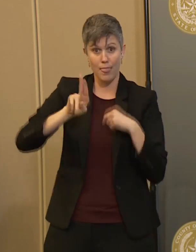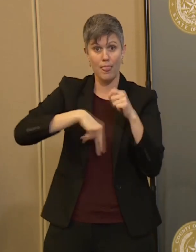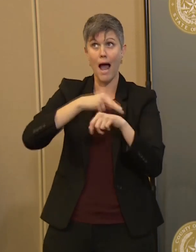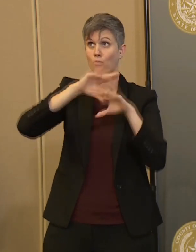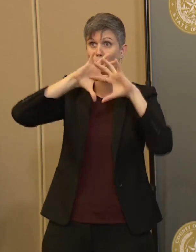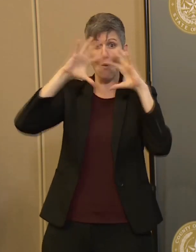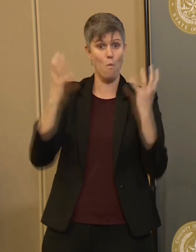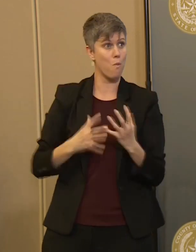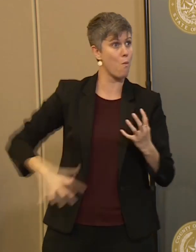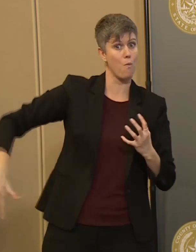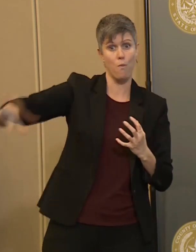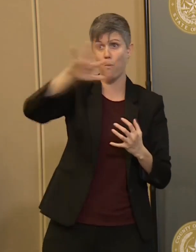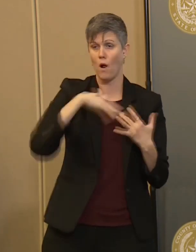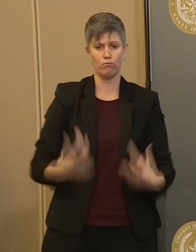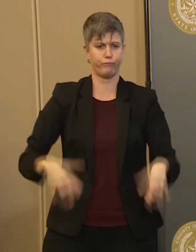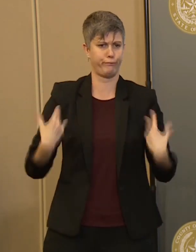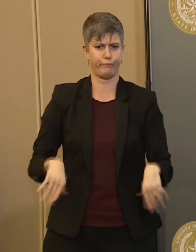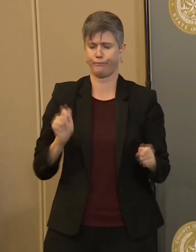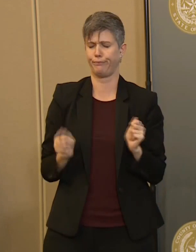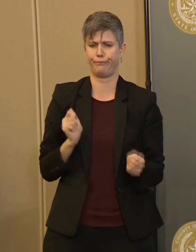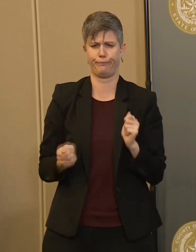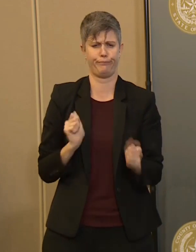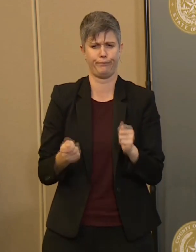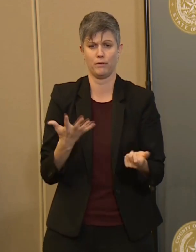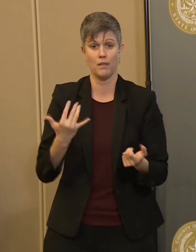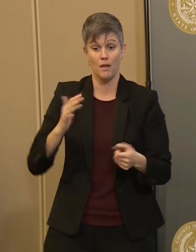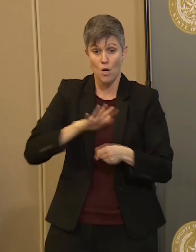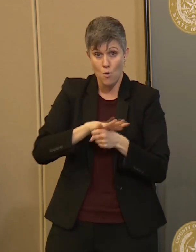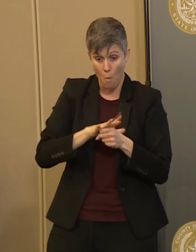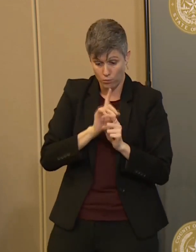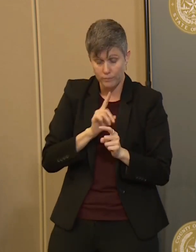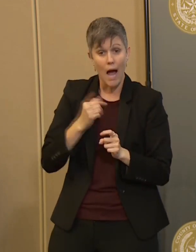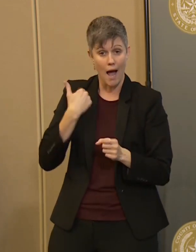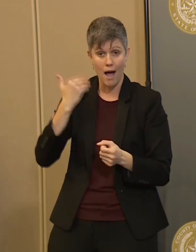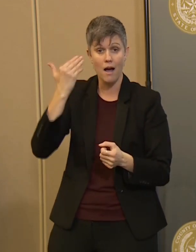Our local response has been aggressive.